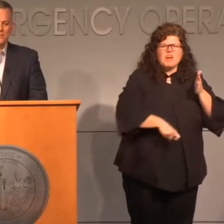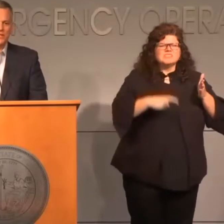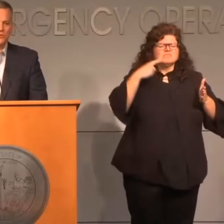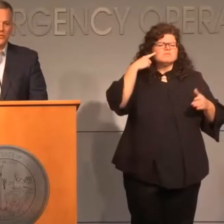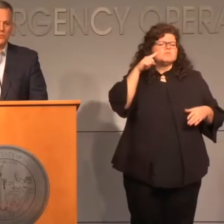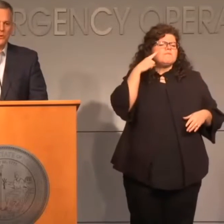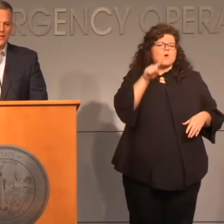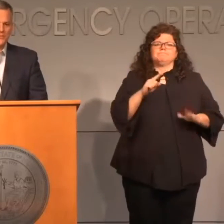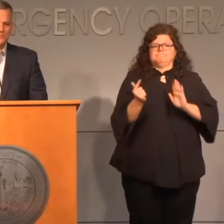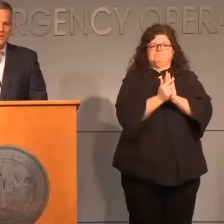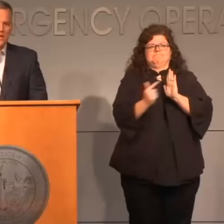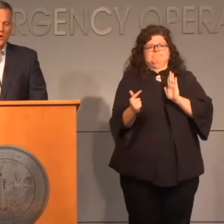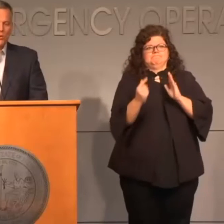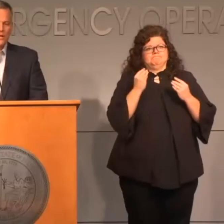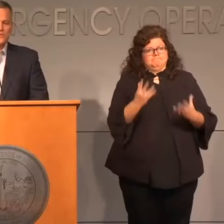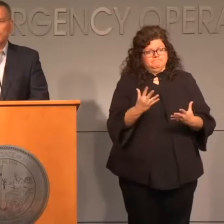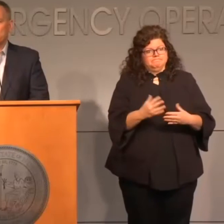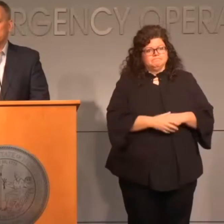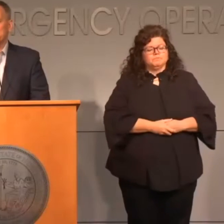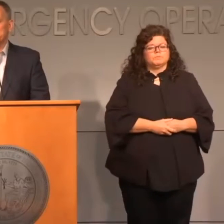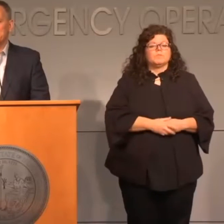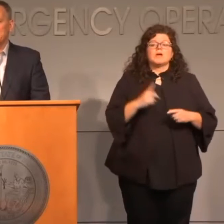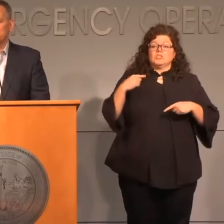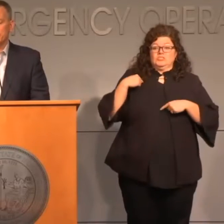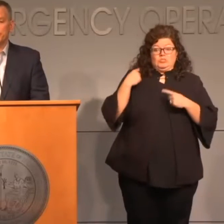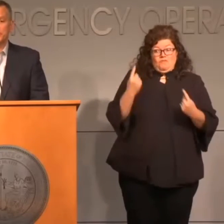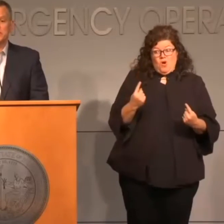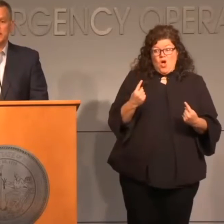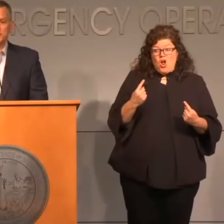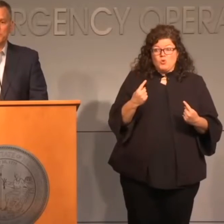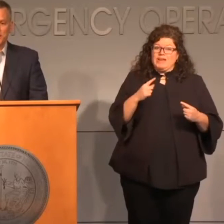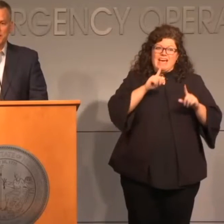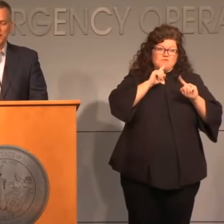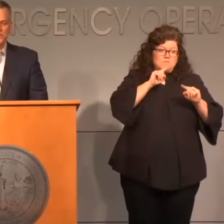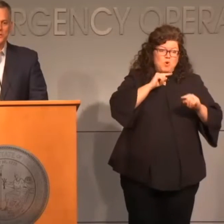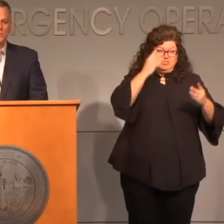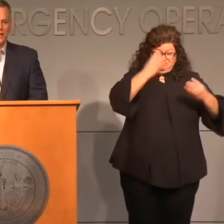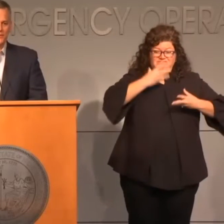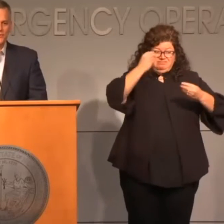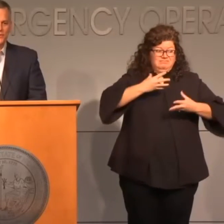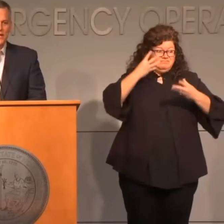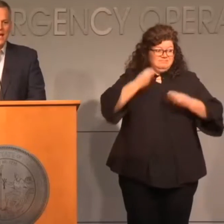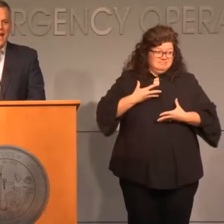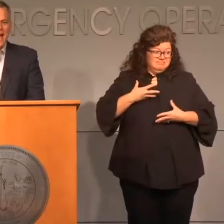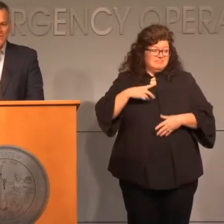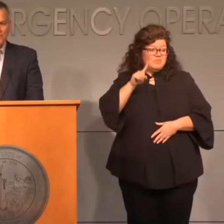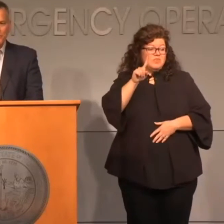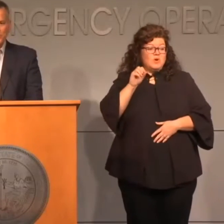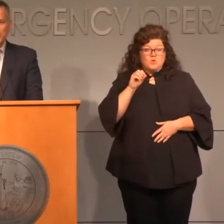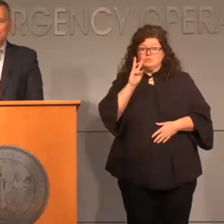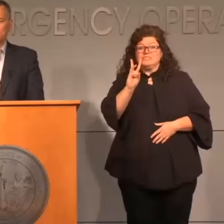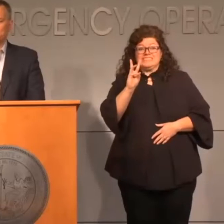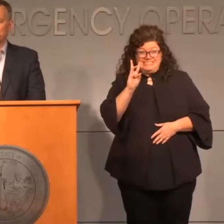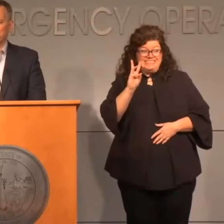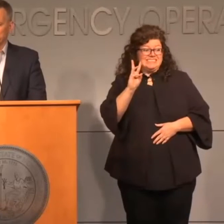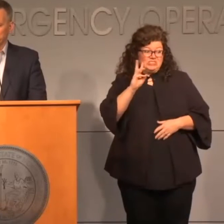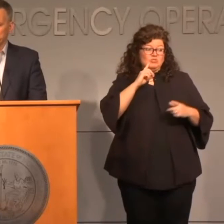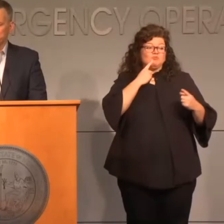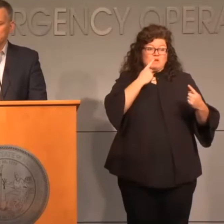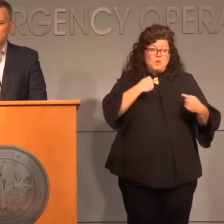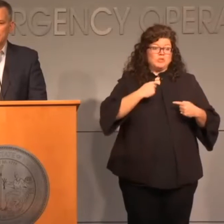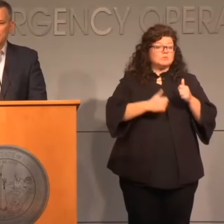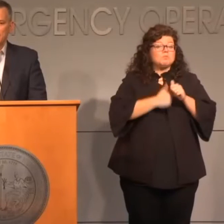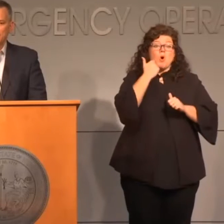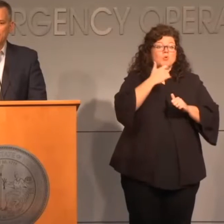an excessively unreasonable price. We have so far received 136 price-gouging complaints, half of which have to do with